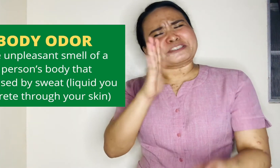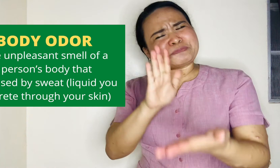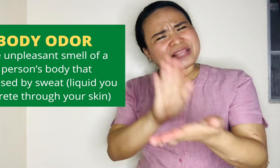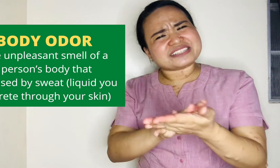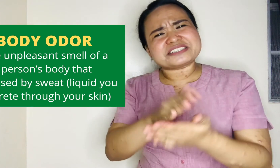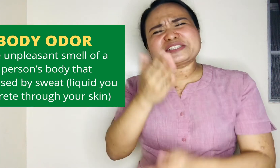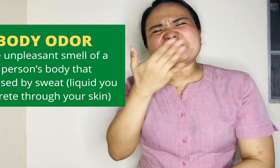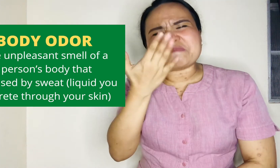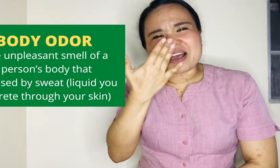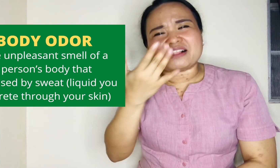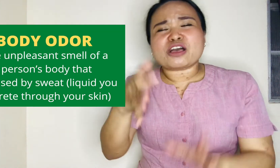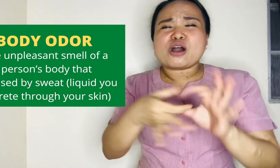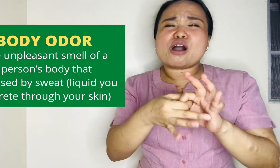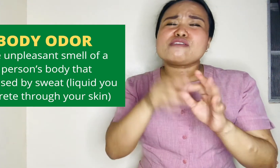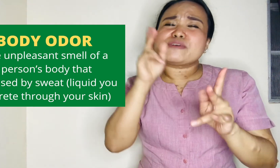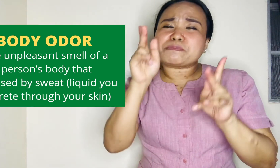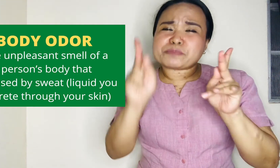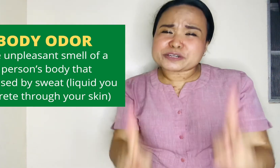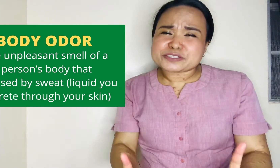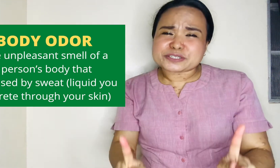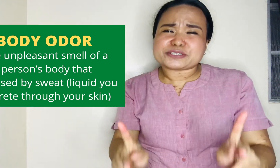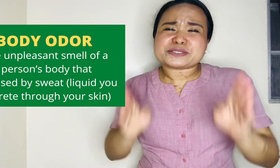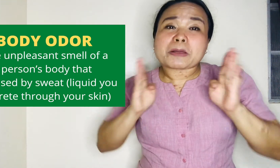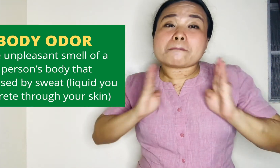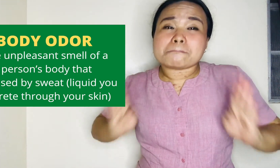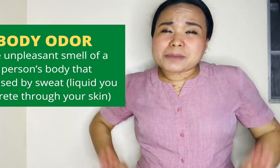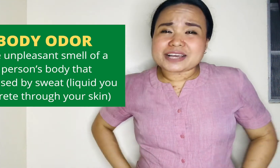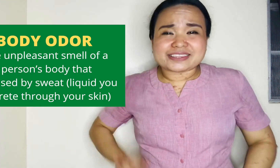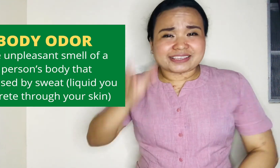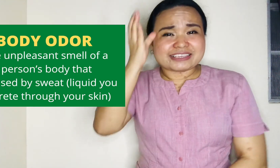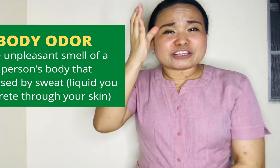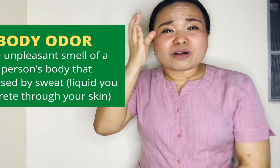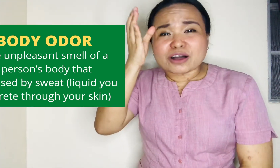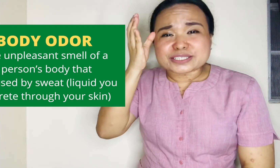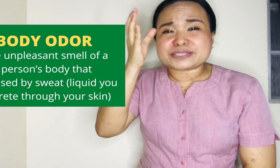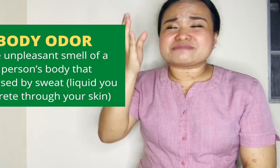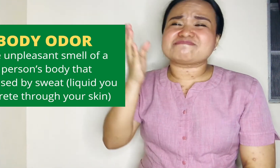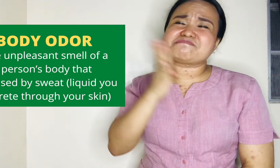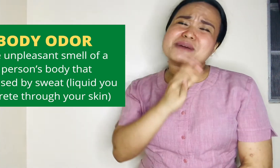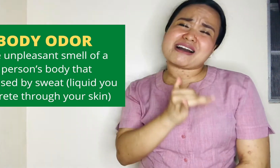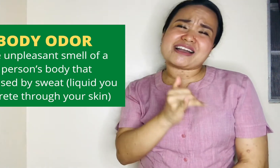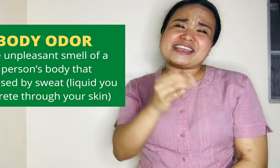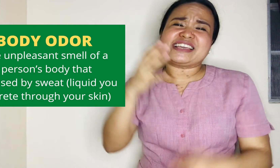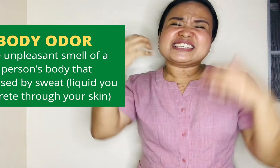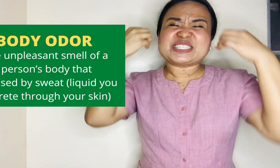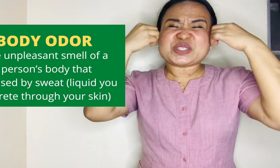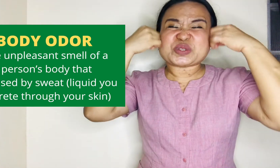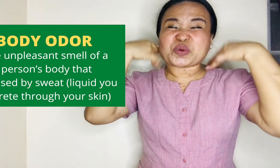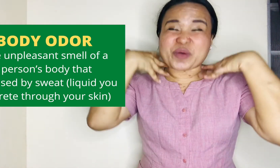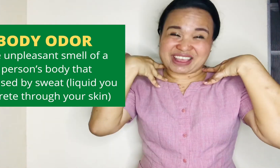unpleasant smell of a person's body caused by sweat